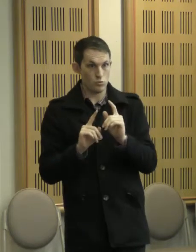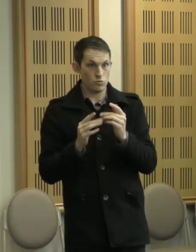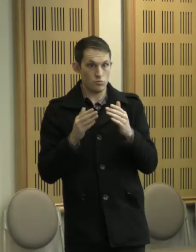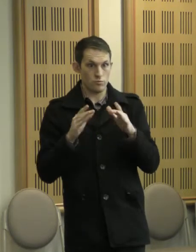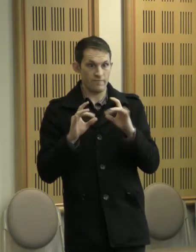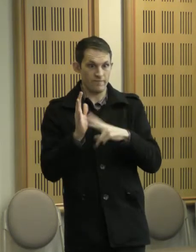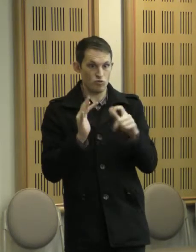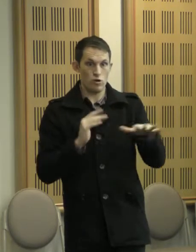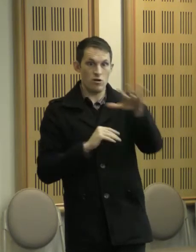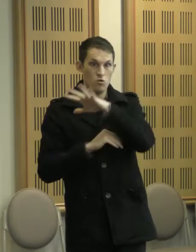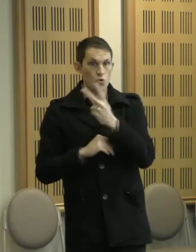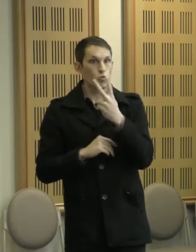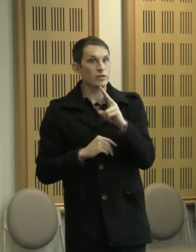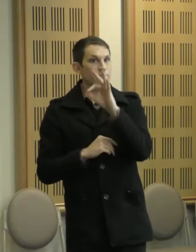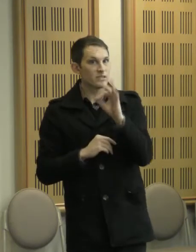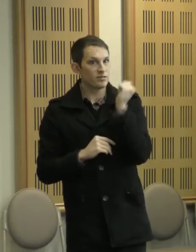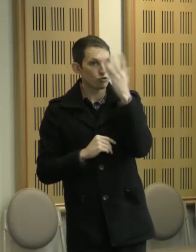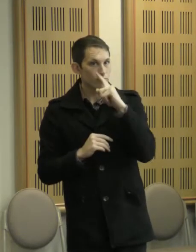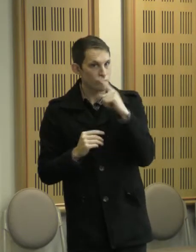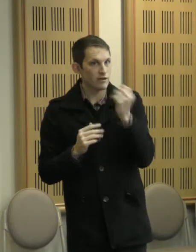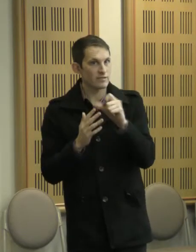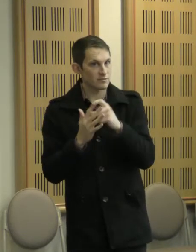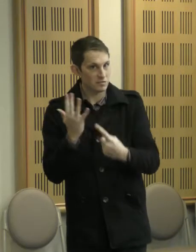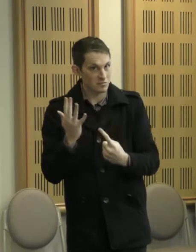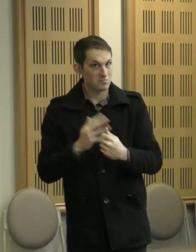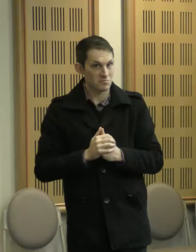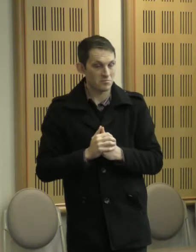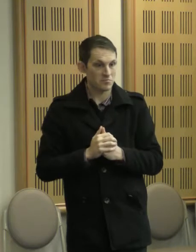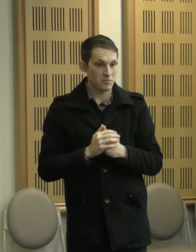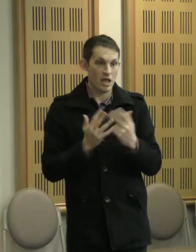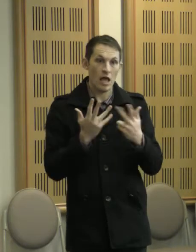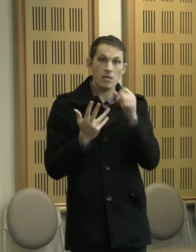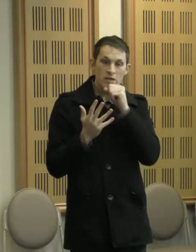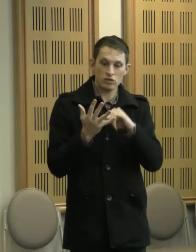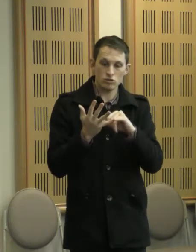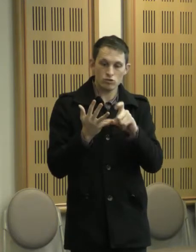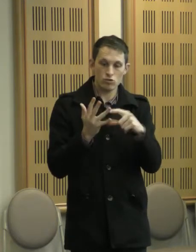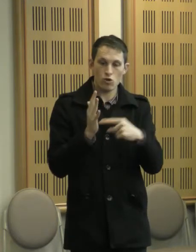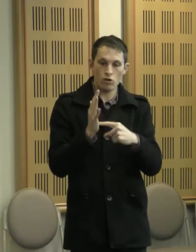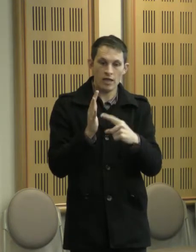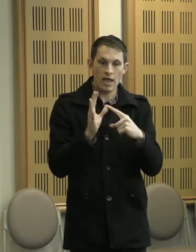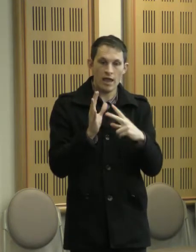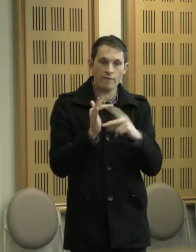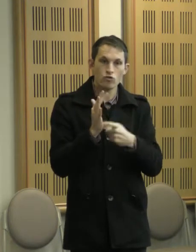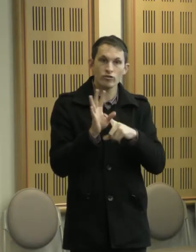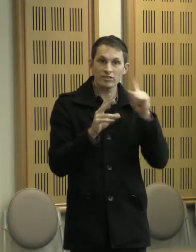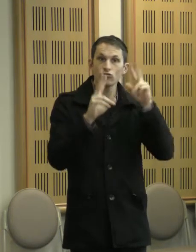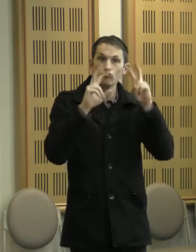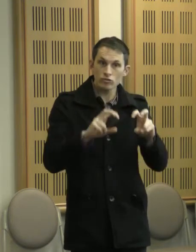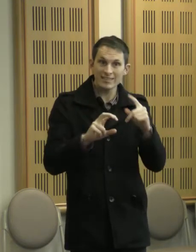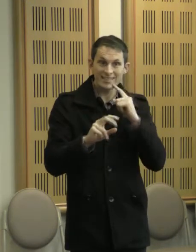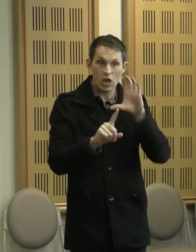population. This point was also made by Scott Avery in his presentation Culture is